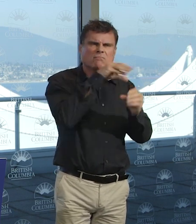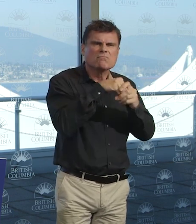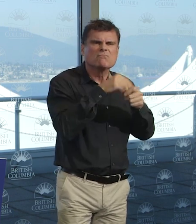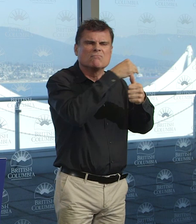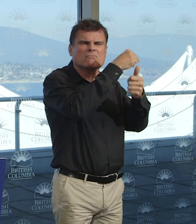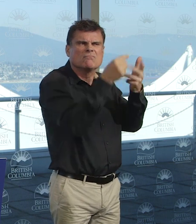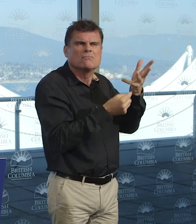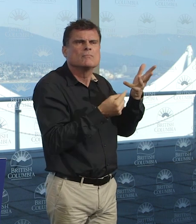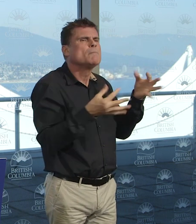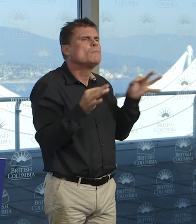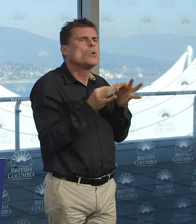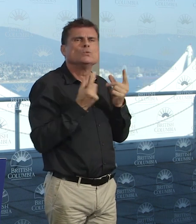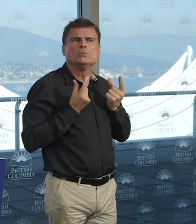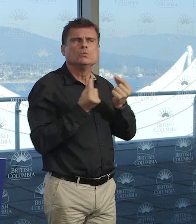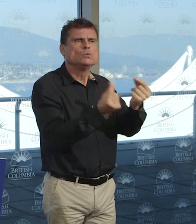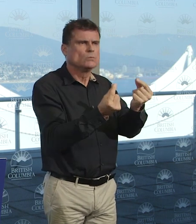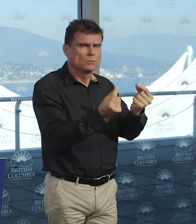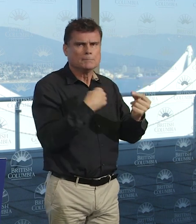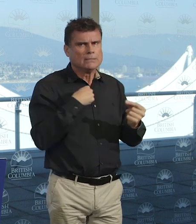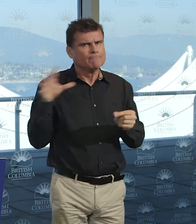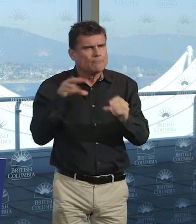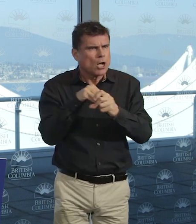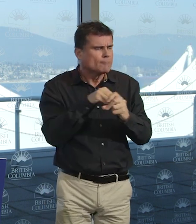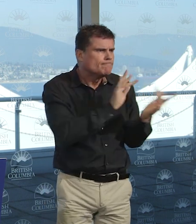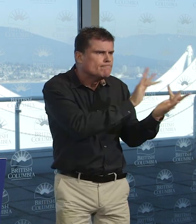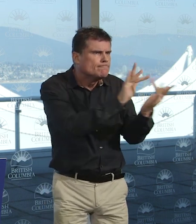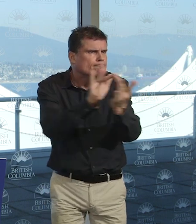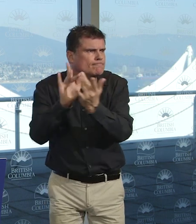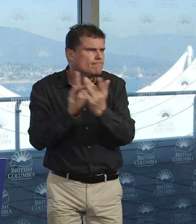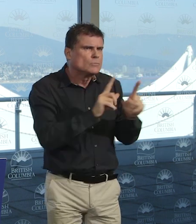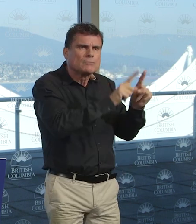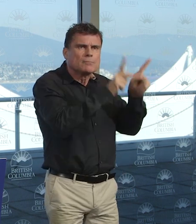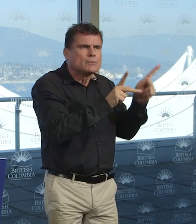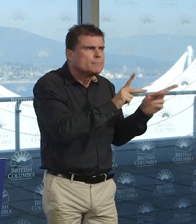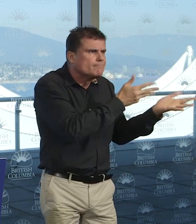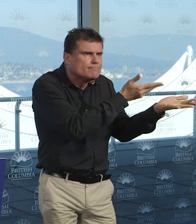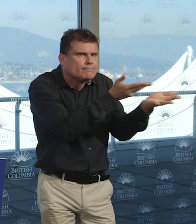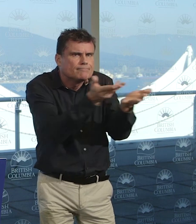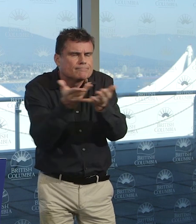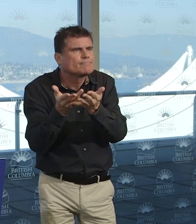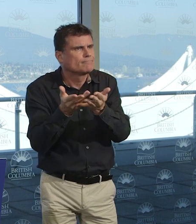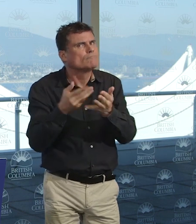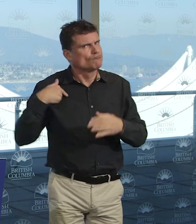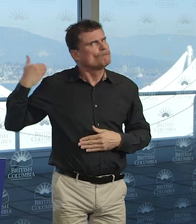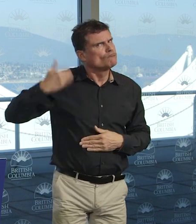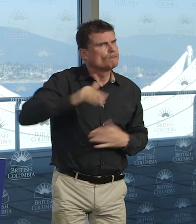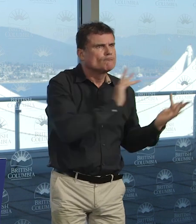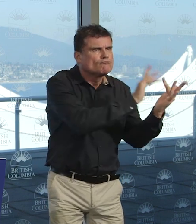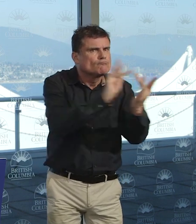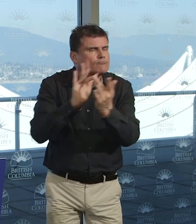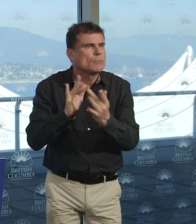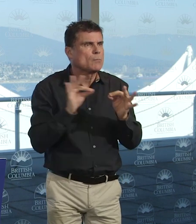talked with with my colleagues many times over the last number of weeks. It's identifying cases early and we've seen that around the world. It's when